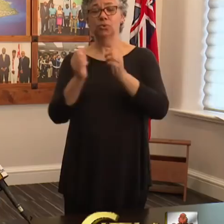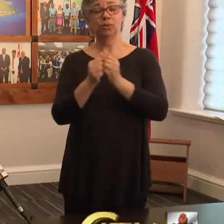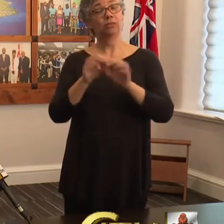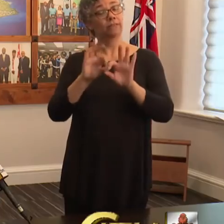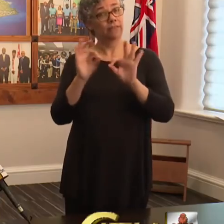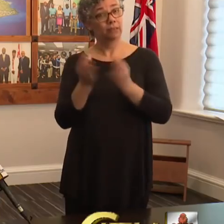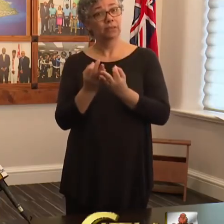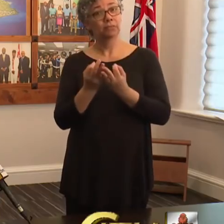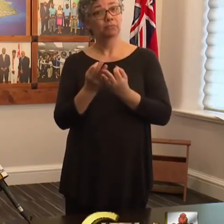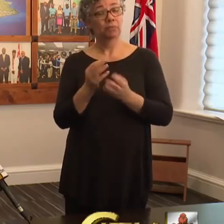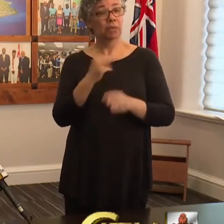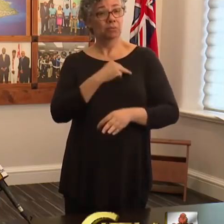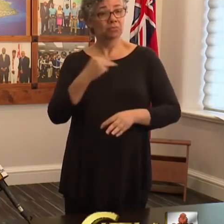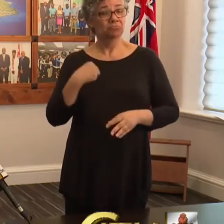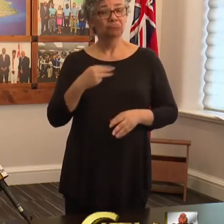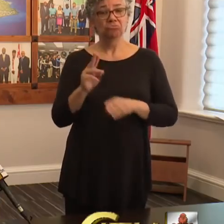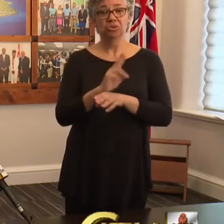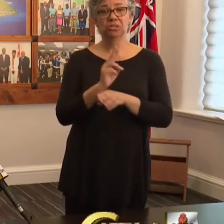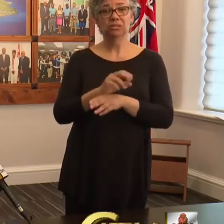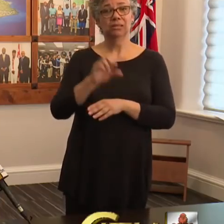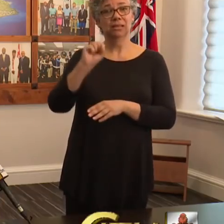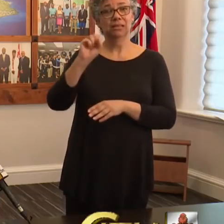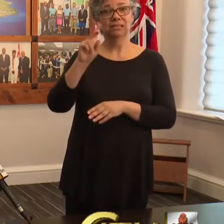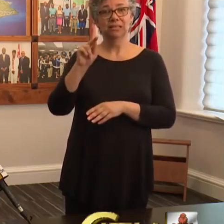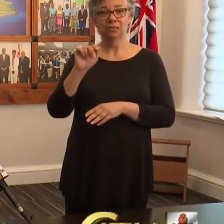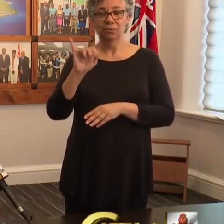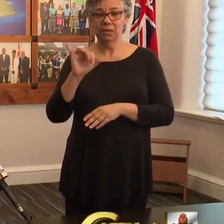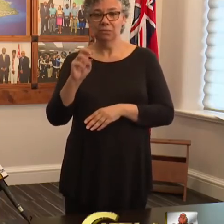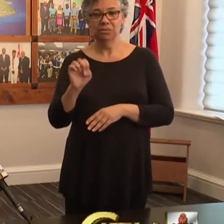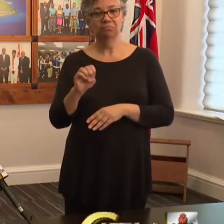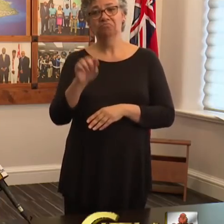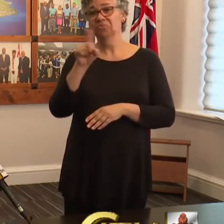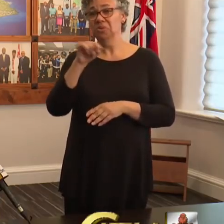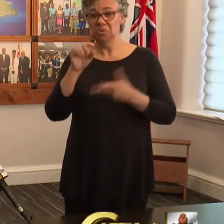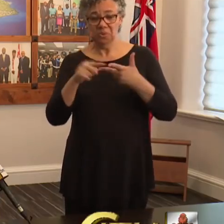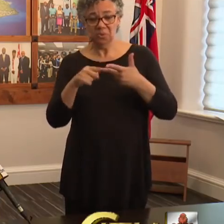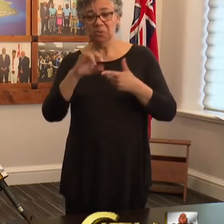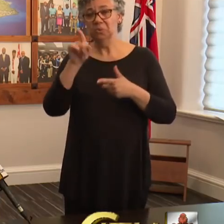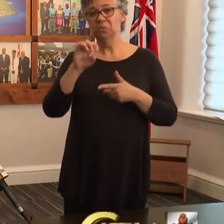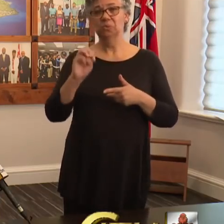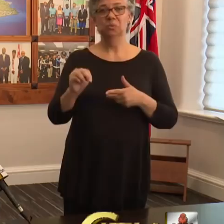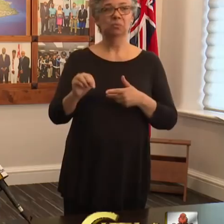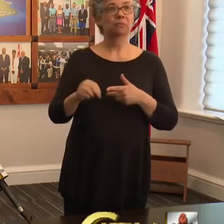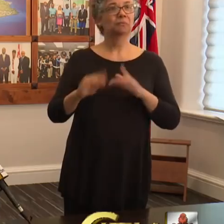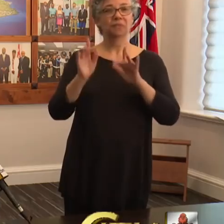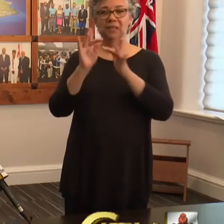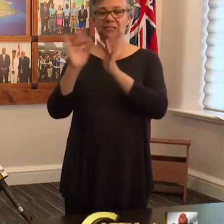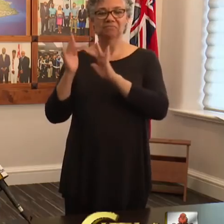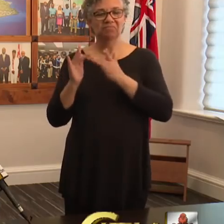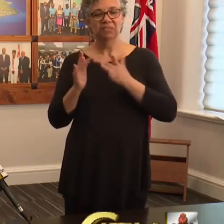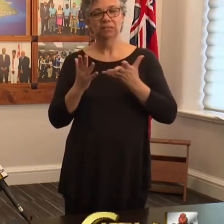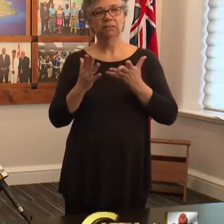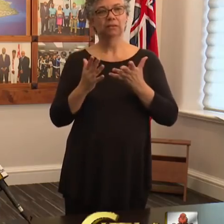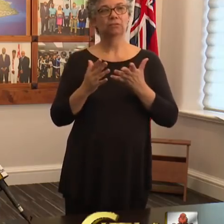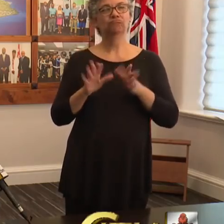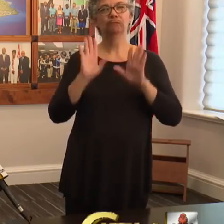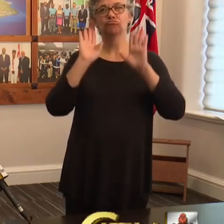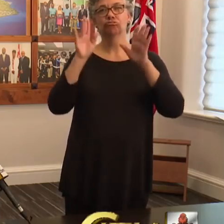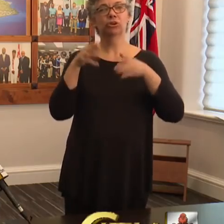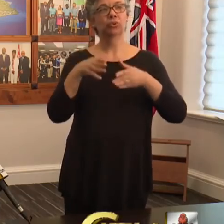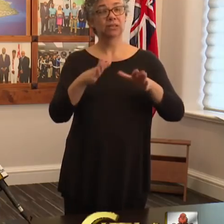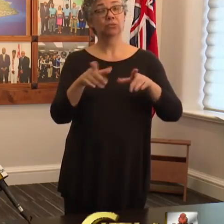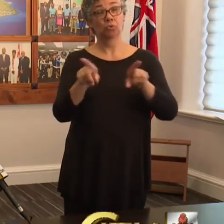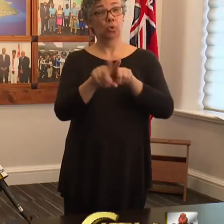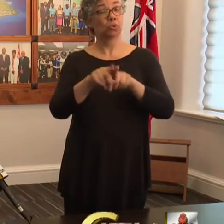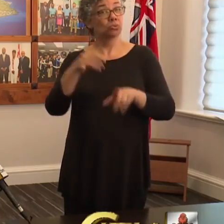Using services such as Skype, WhatsApp, video, or Zoom are excellent ways to maintain this connection. Even the